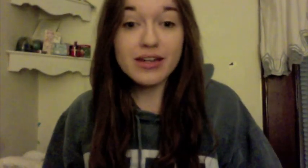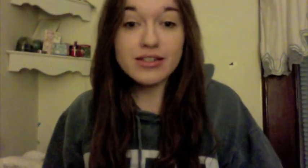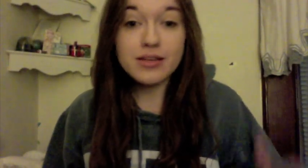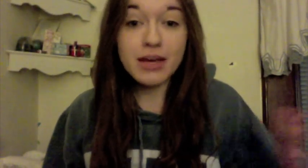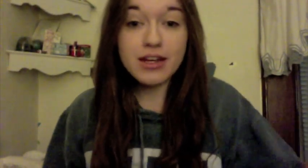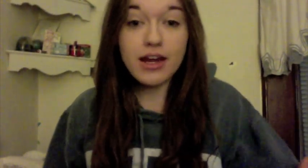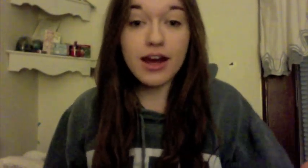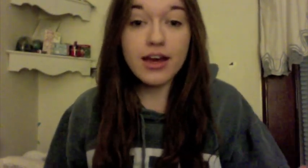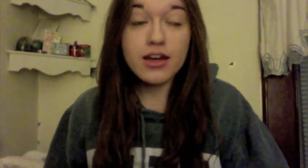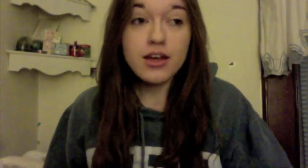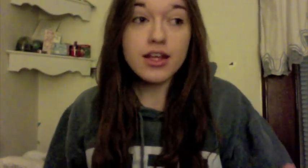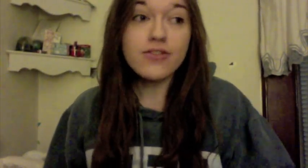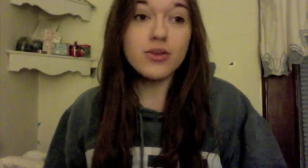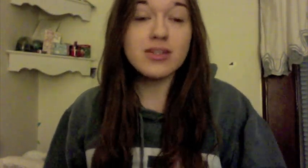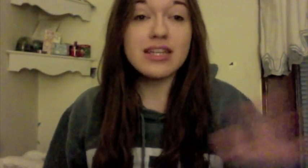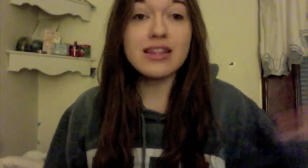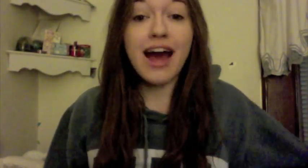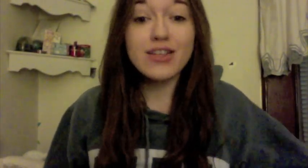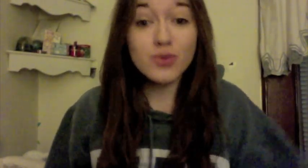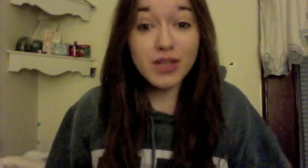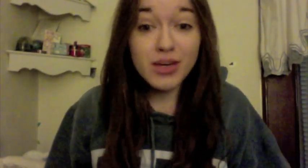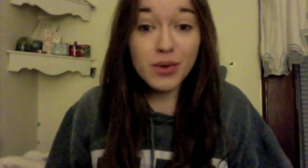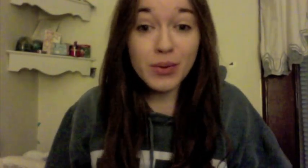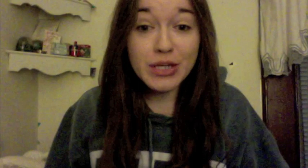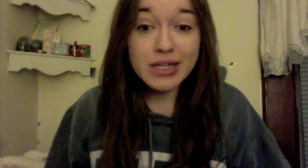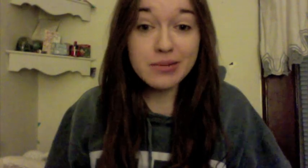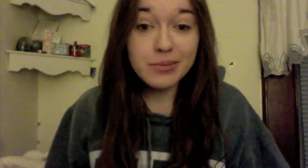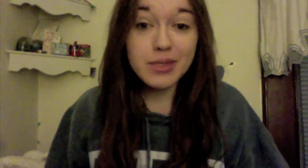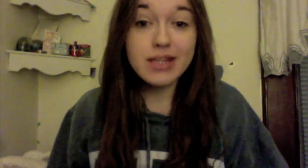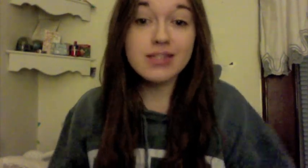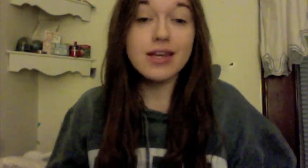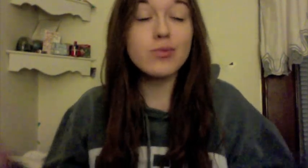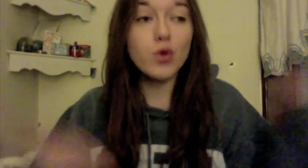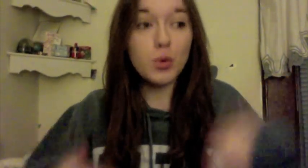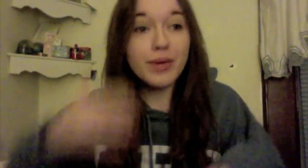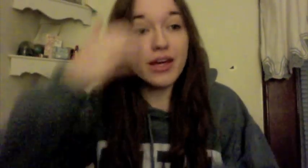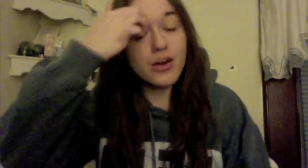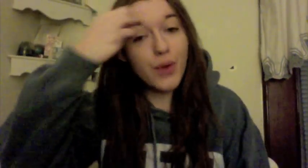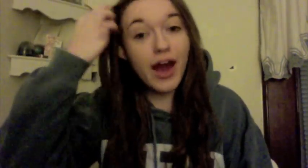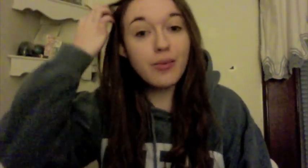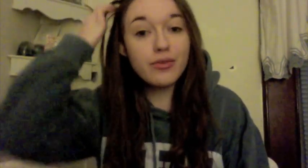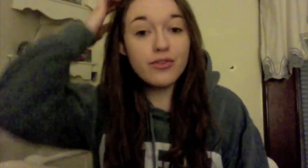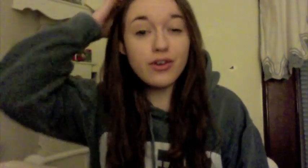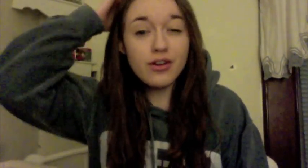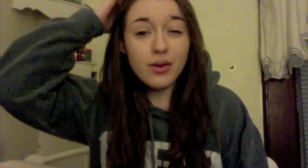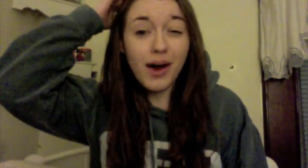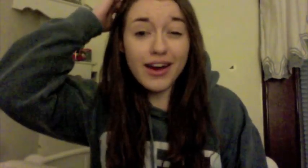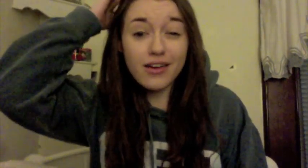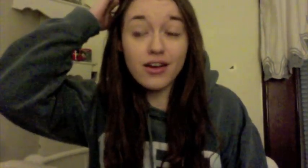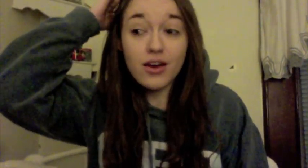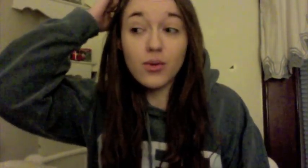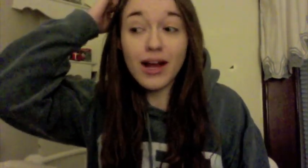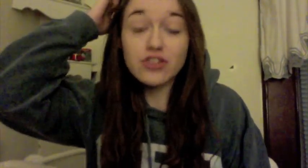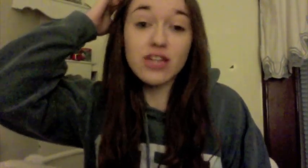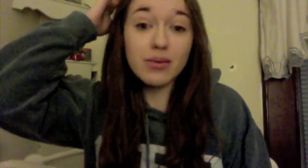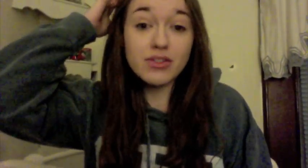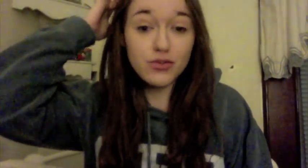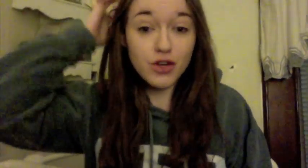Amanda and I, even though we said last week we wouldn't be in the same room making a rap for a while, we're actually able to film